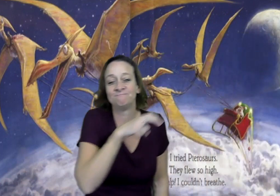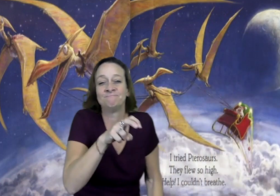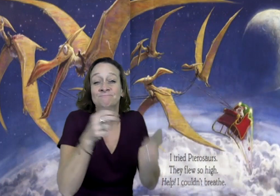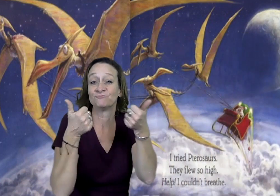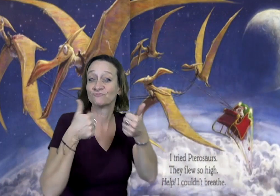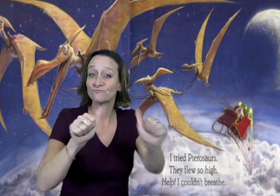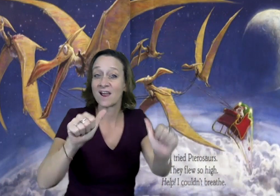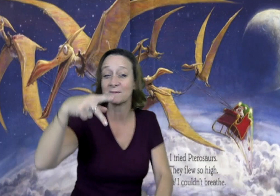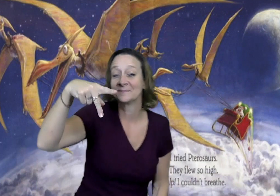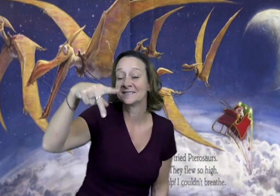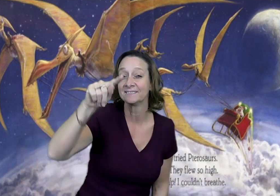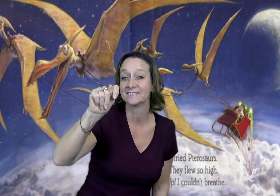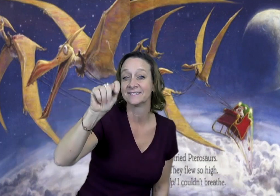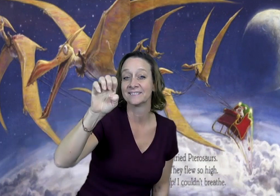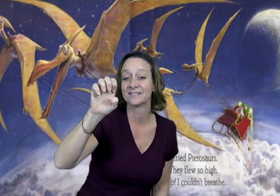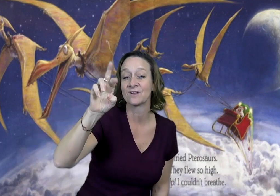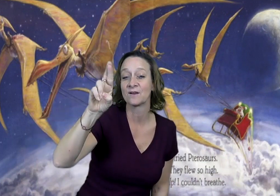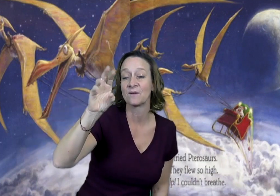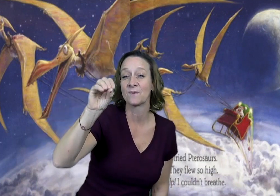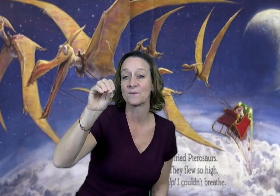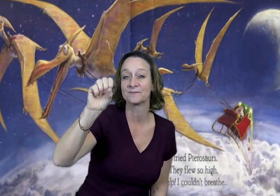I tried Parasaurolophus.